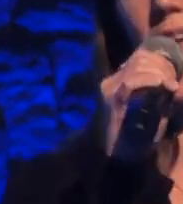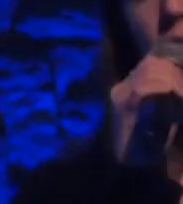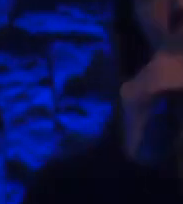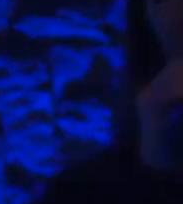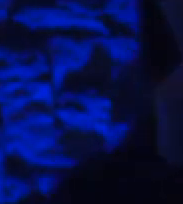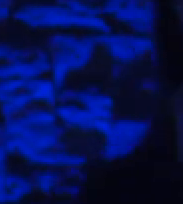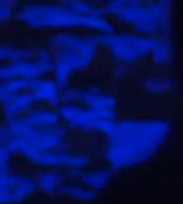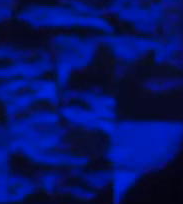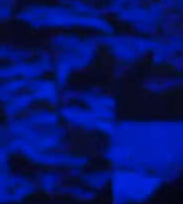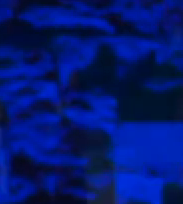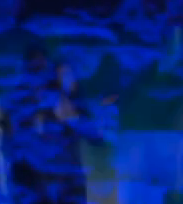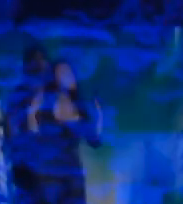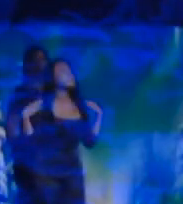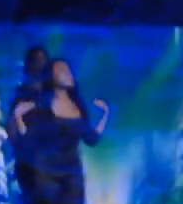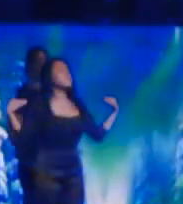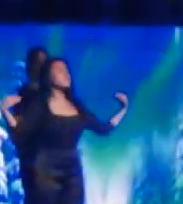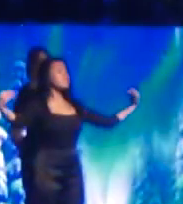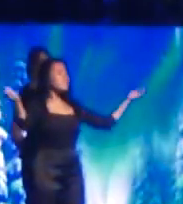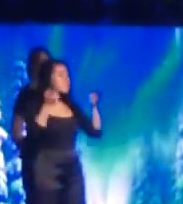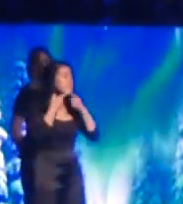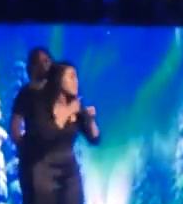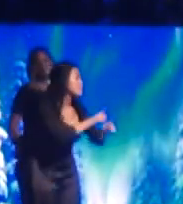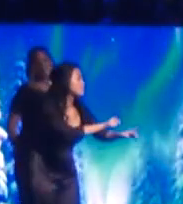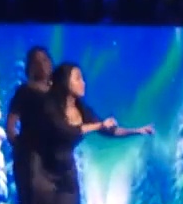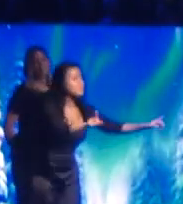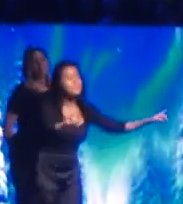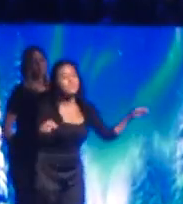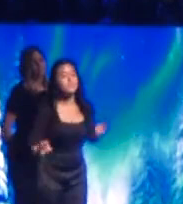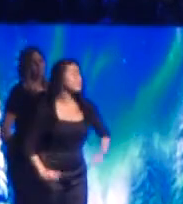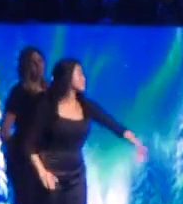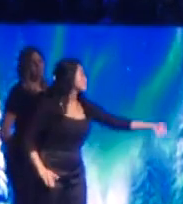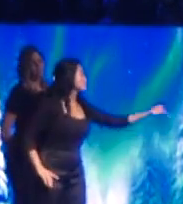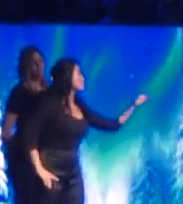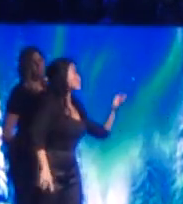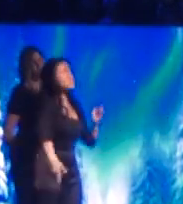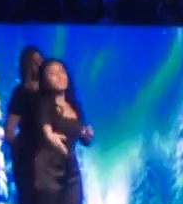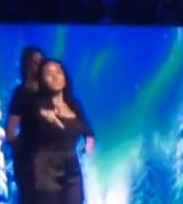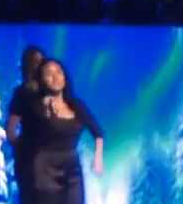The Hush of the Year